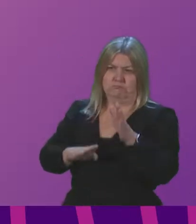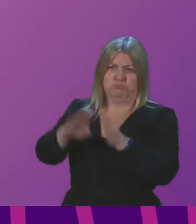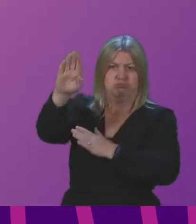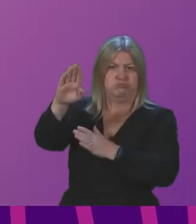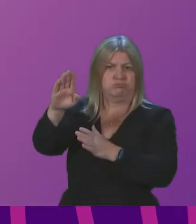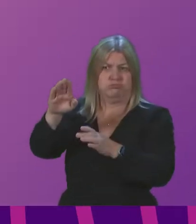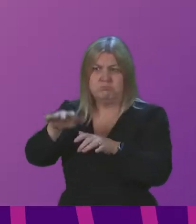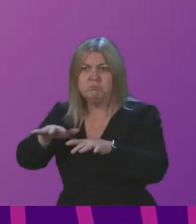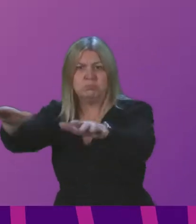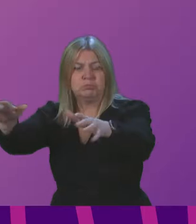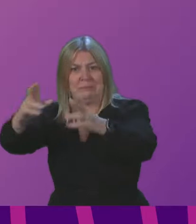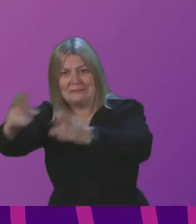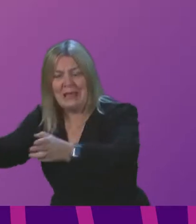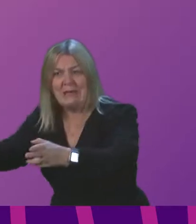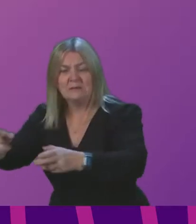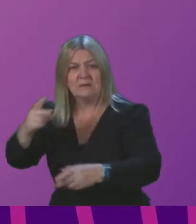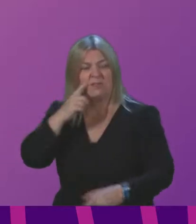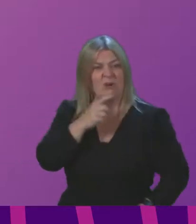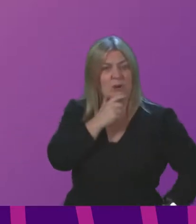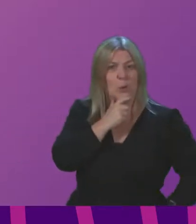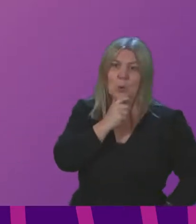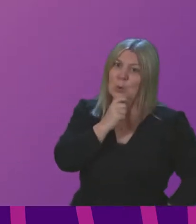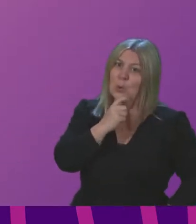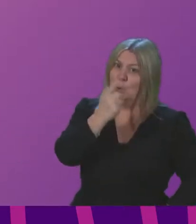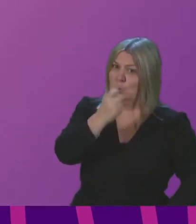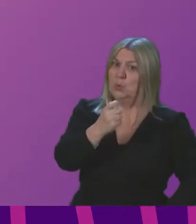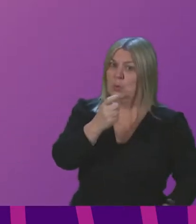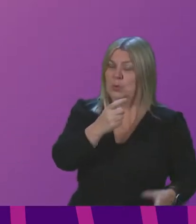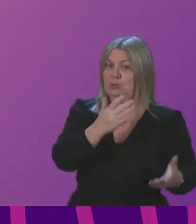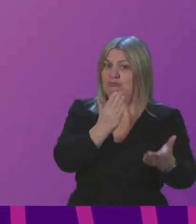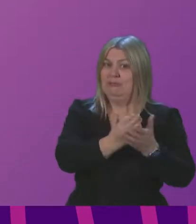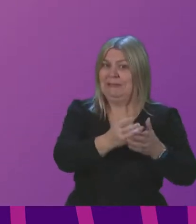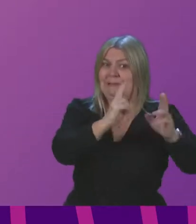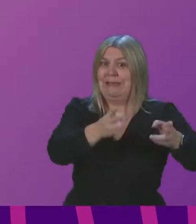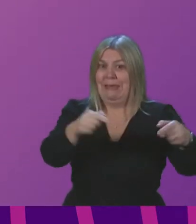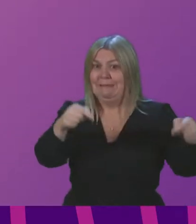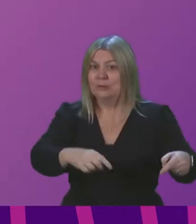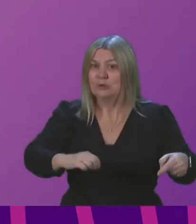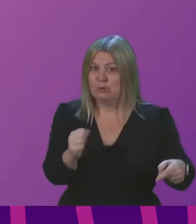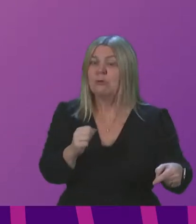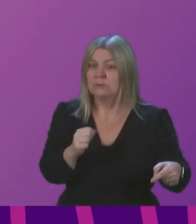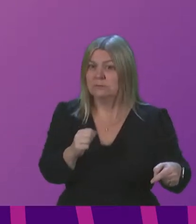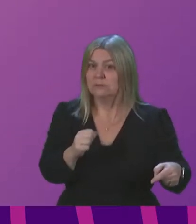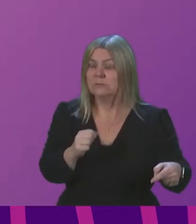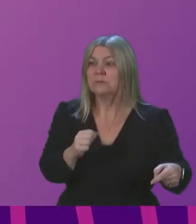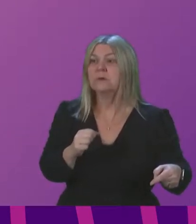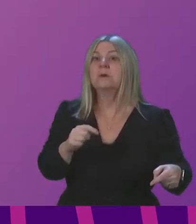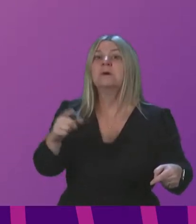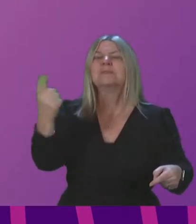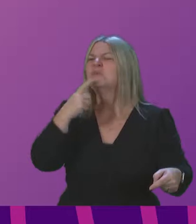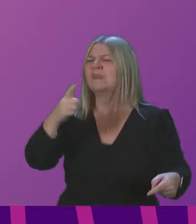in Scotland. And I also recall someone writing this is what's coming our way next and come it did.